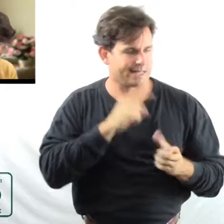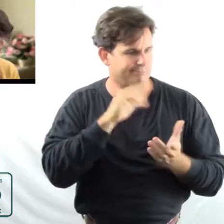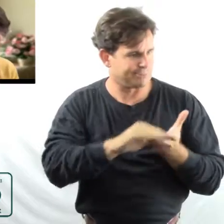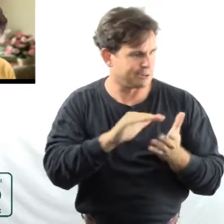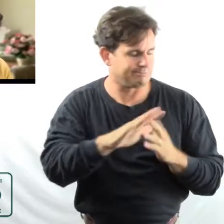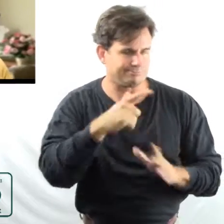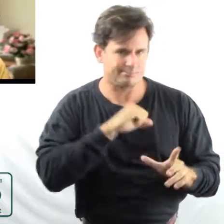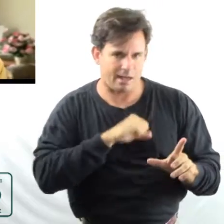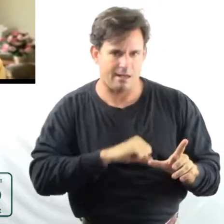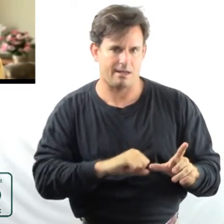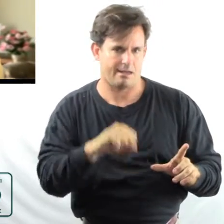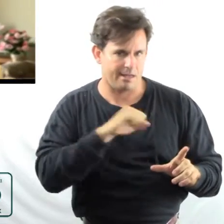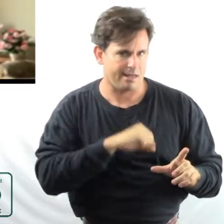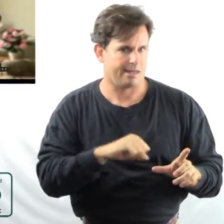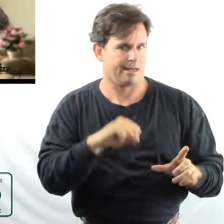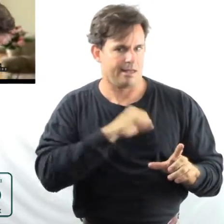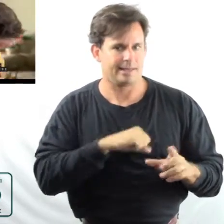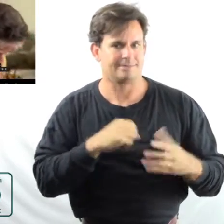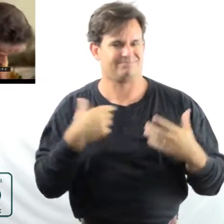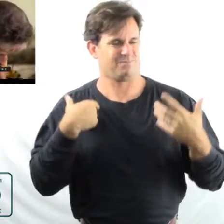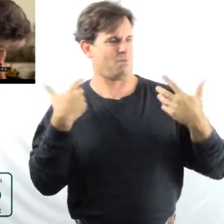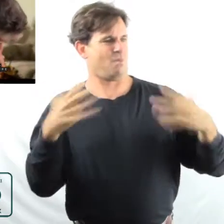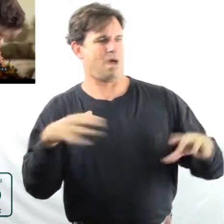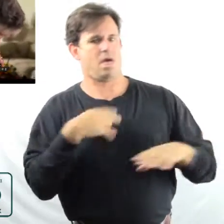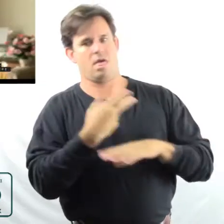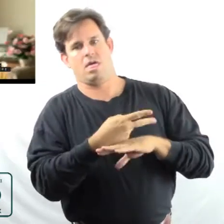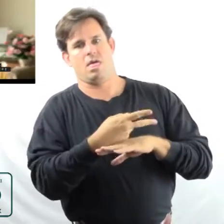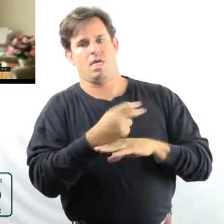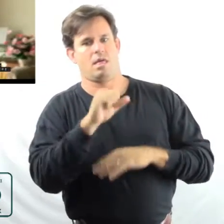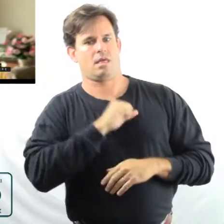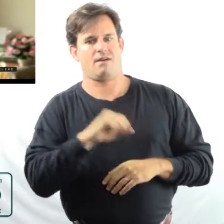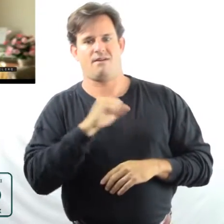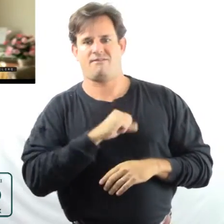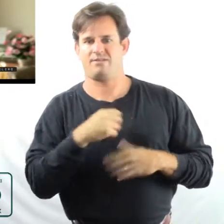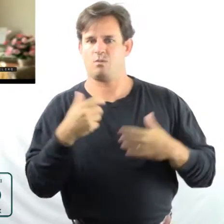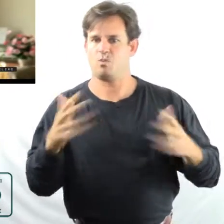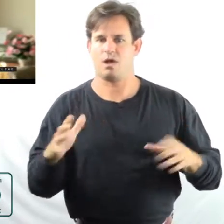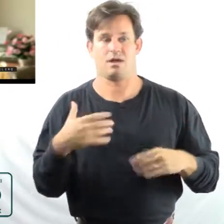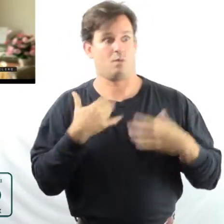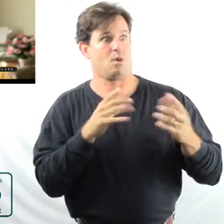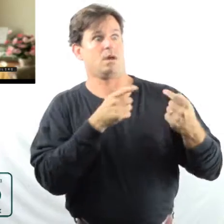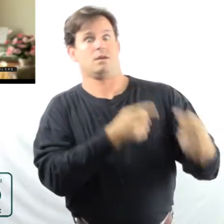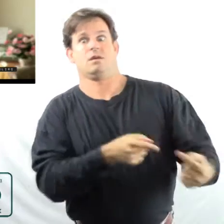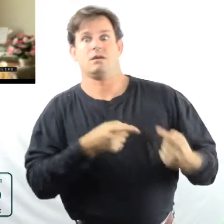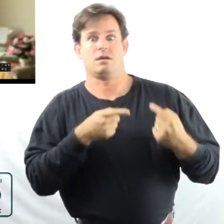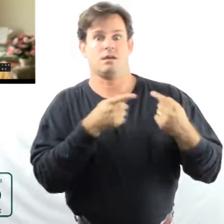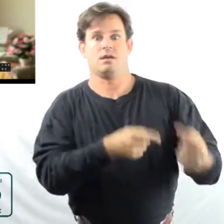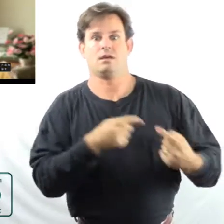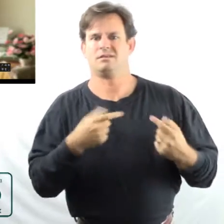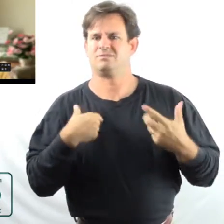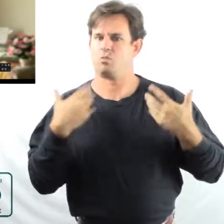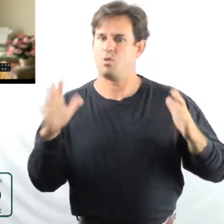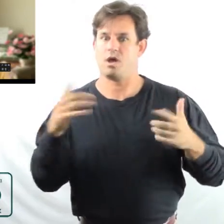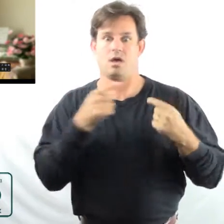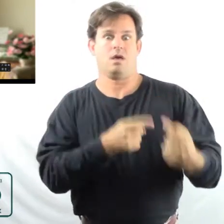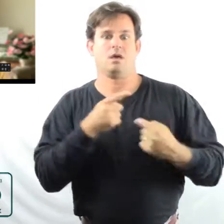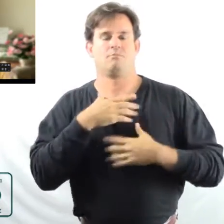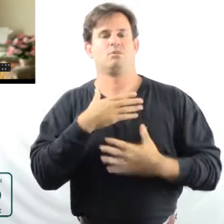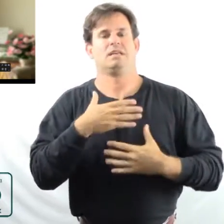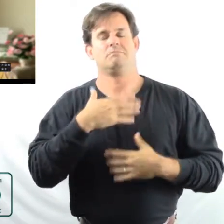Excuse me. I don't want to be laying there coughing all the time. I don't want to be struggling. I don't want to struggle for that breath. And believe me,